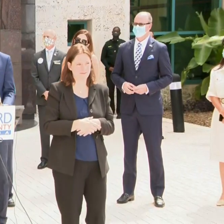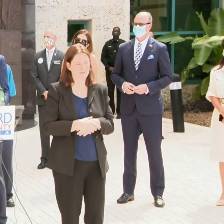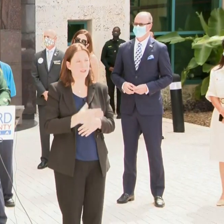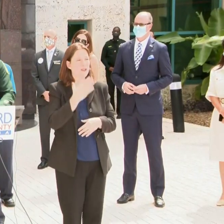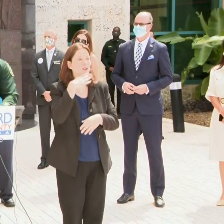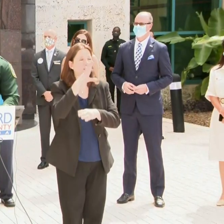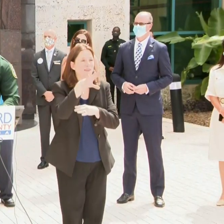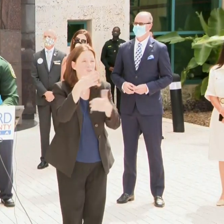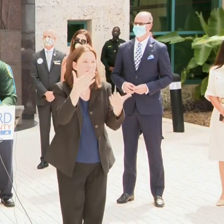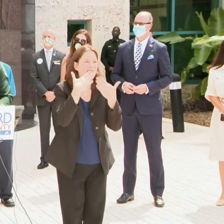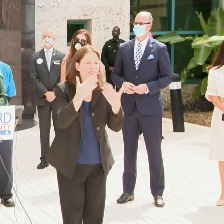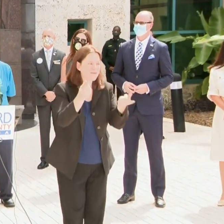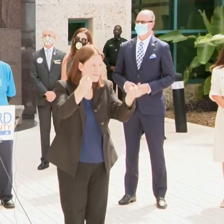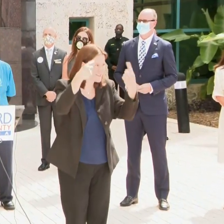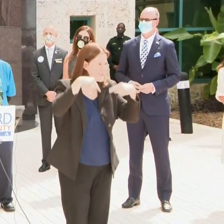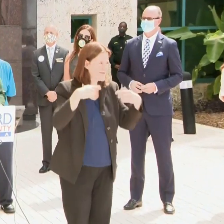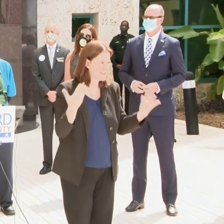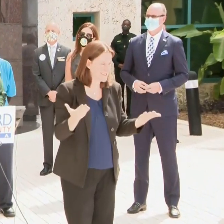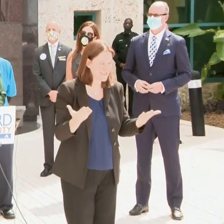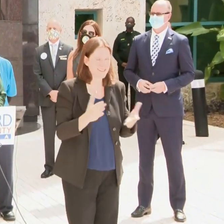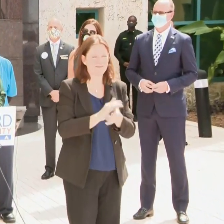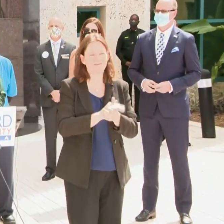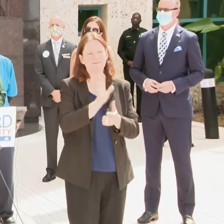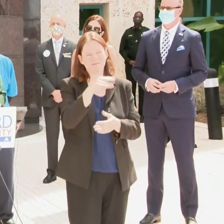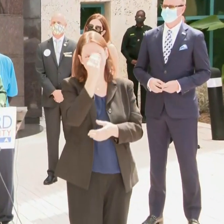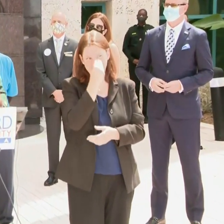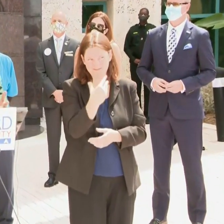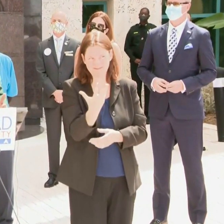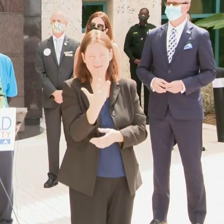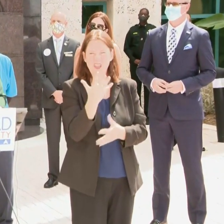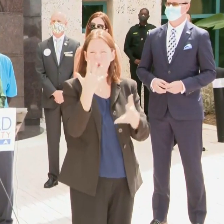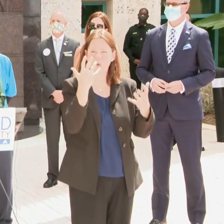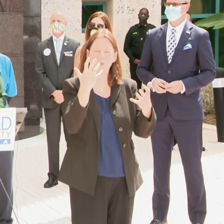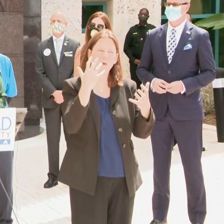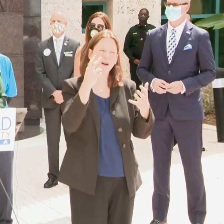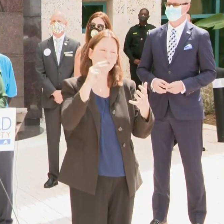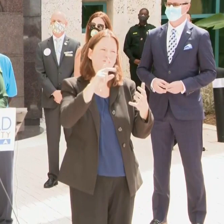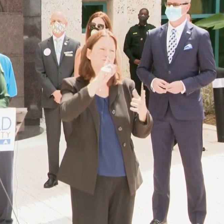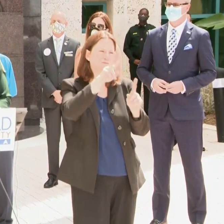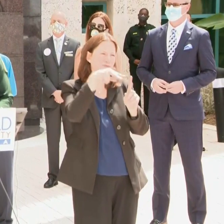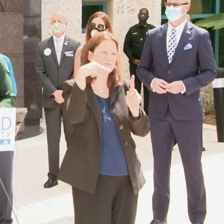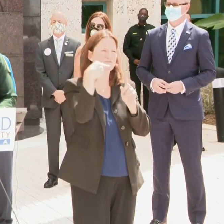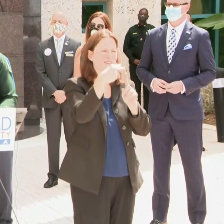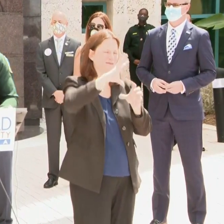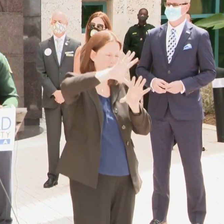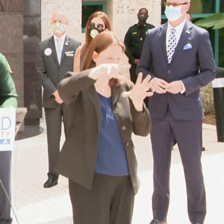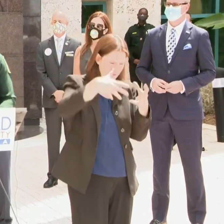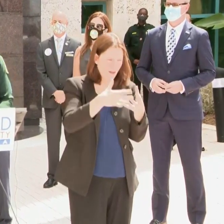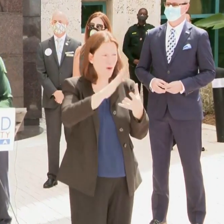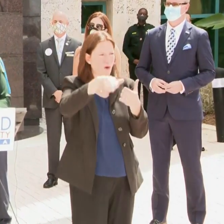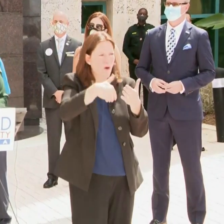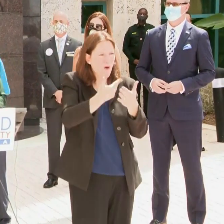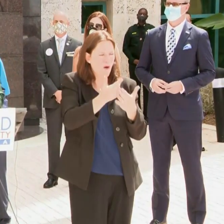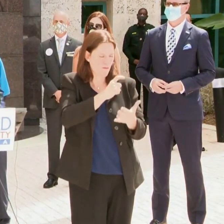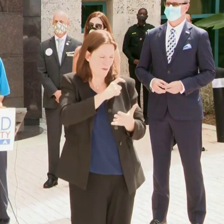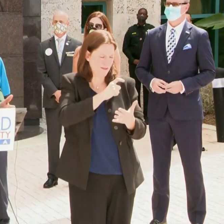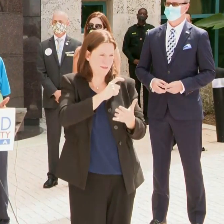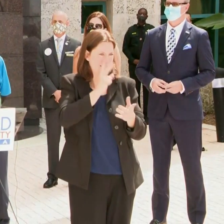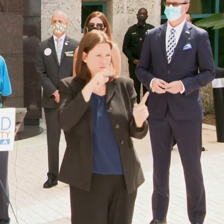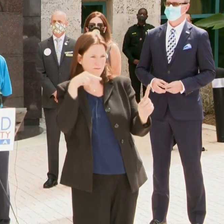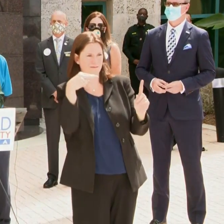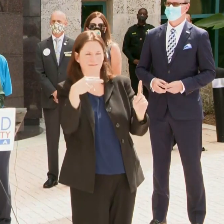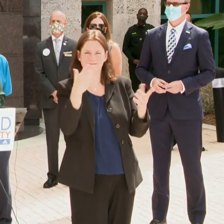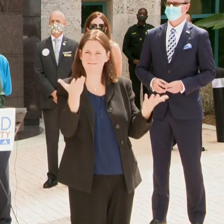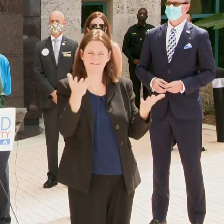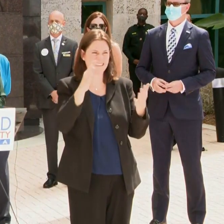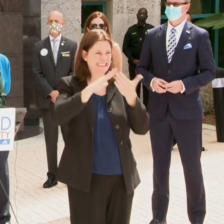Good afternoon, everyone. Thank you for coming out. I just want to give a globalized look in terms of what we are seeing from the law enforcement perspective throughout all